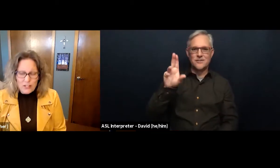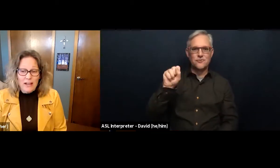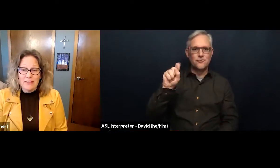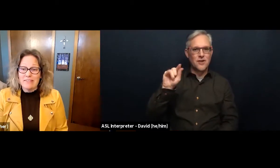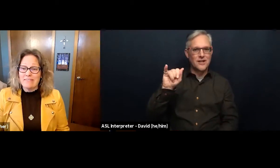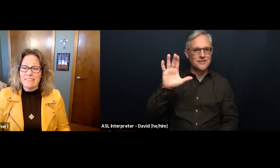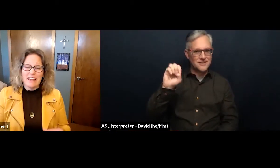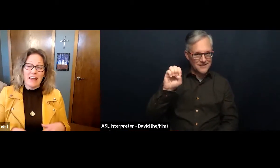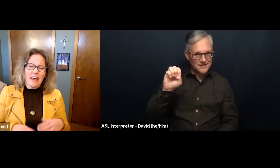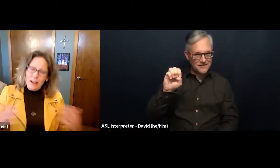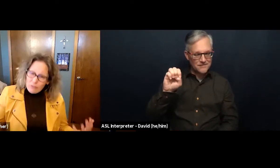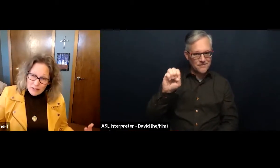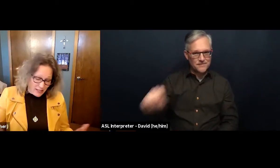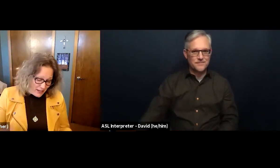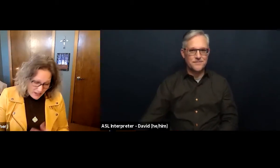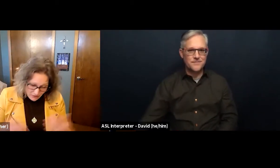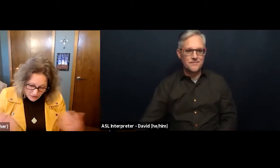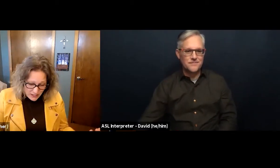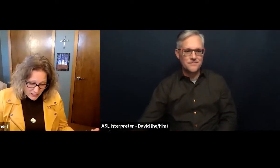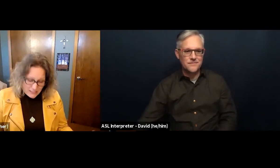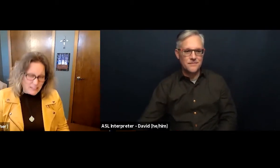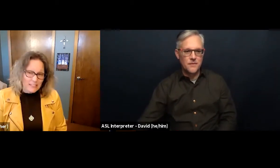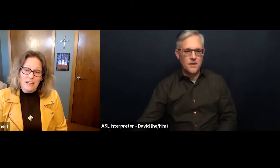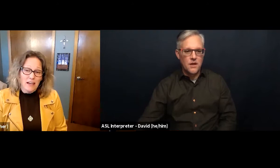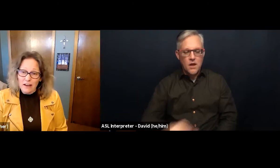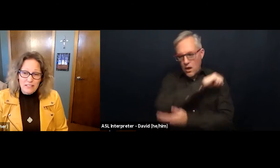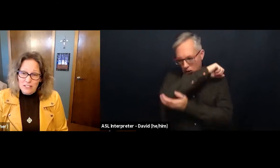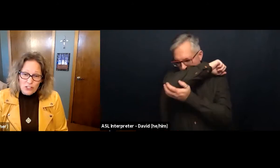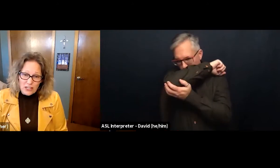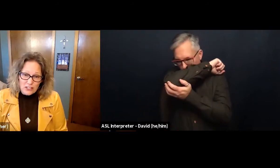everything. Everything. Everything has to stay, has to change.